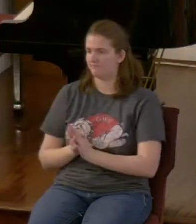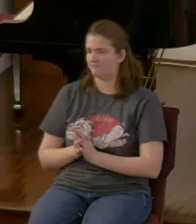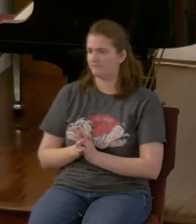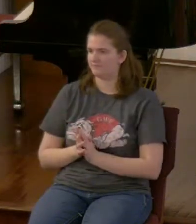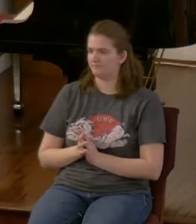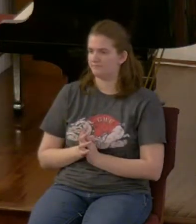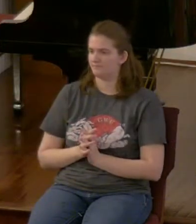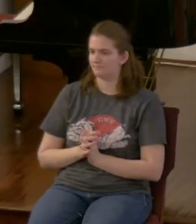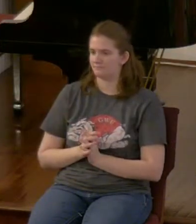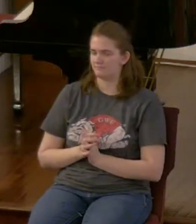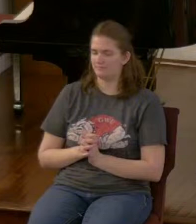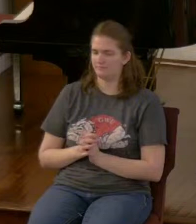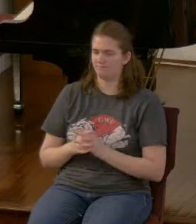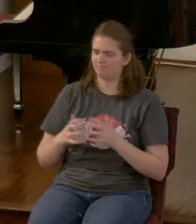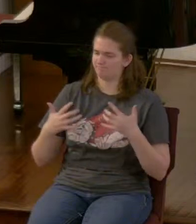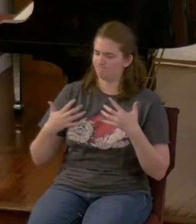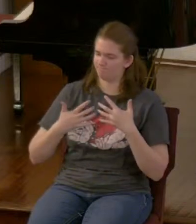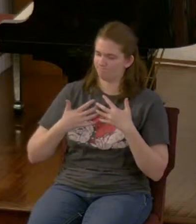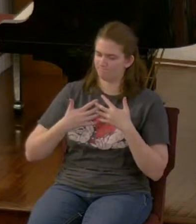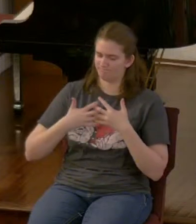glove it fits together